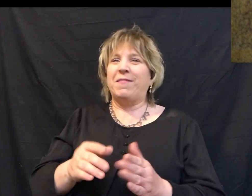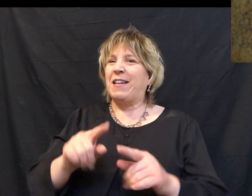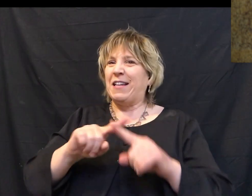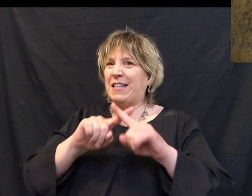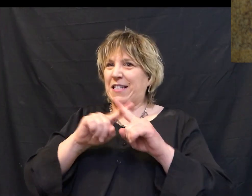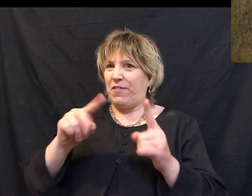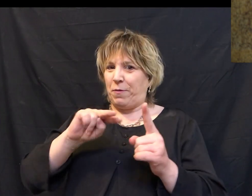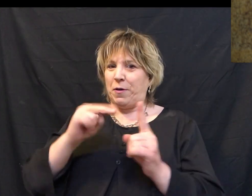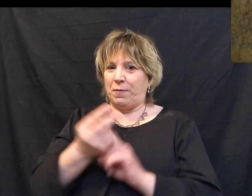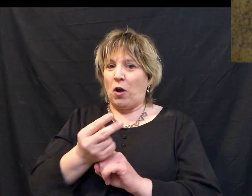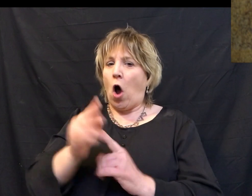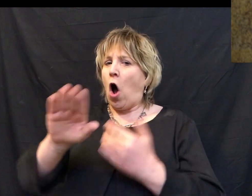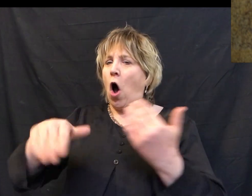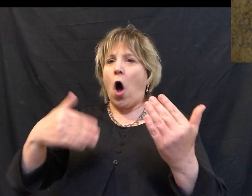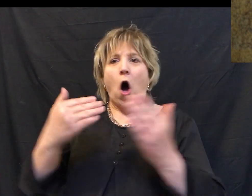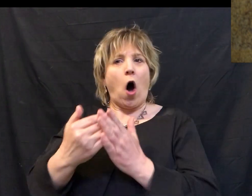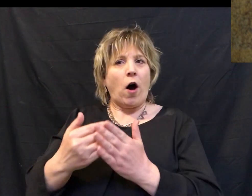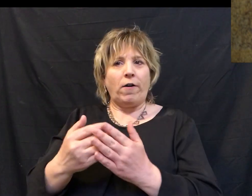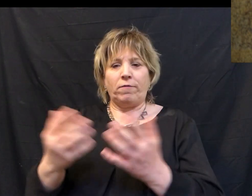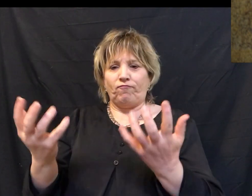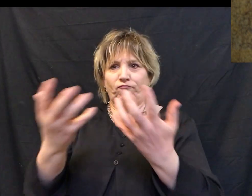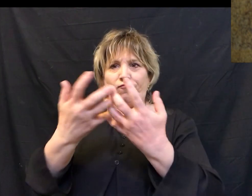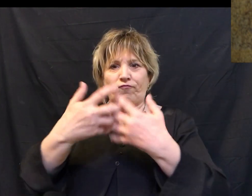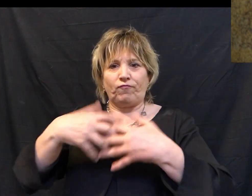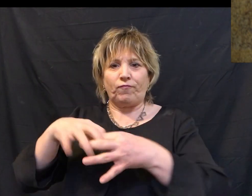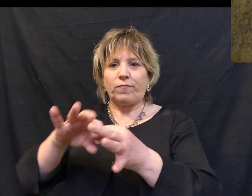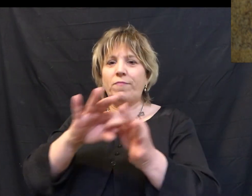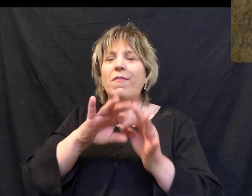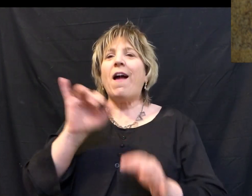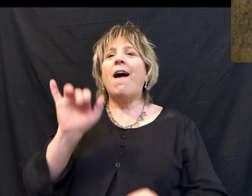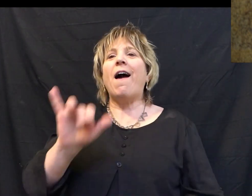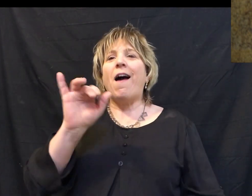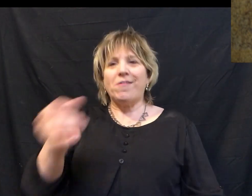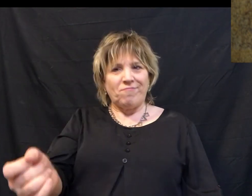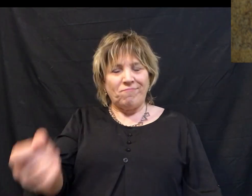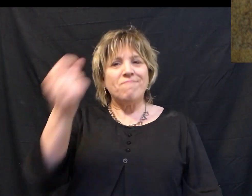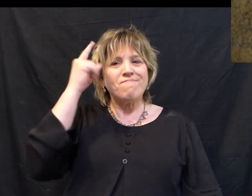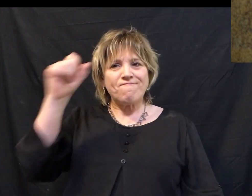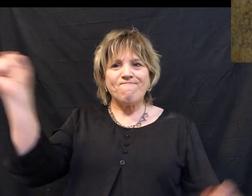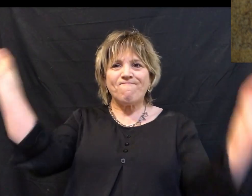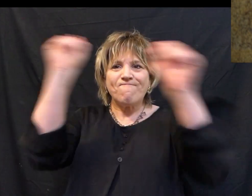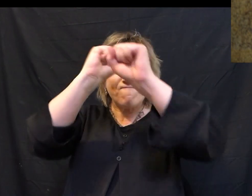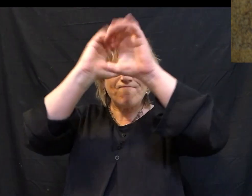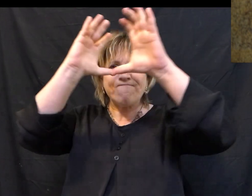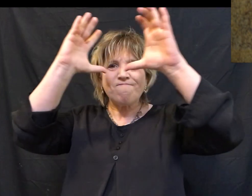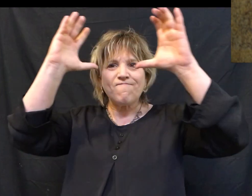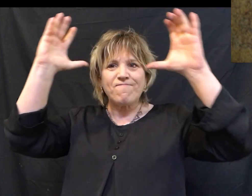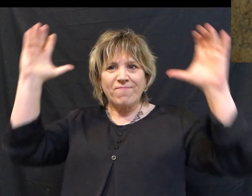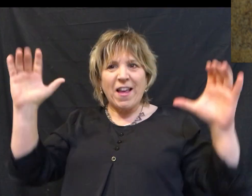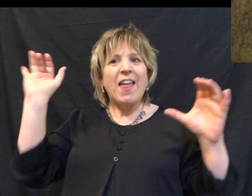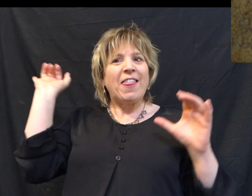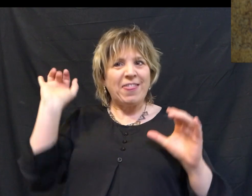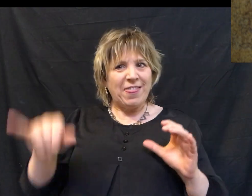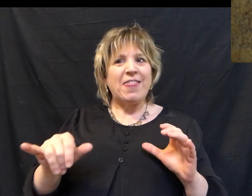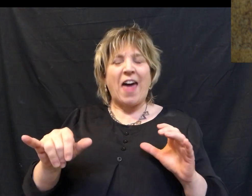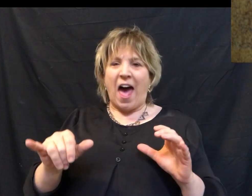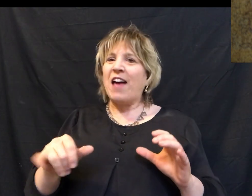different angle, which when you take all of those pieces together, it gives us a full picture of what this incredible